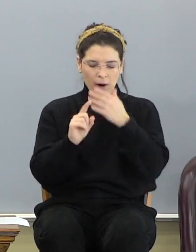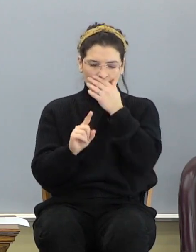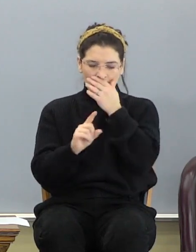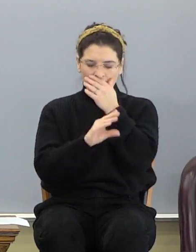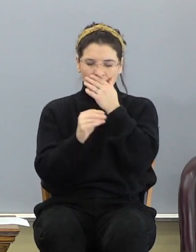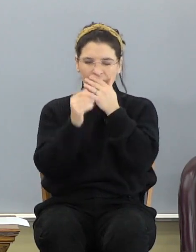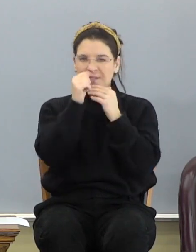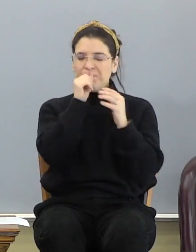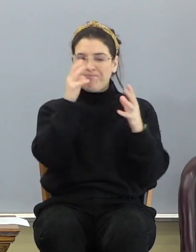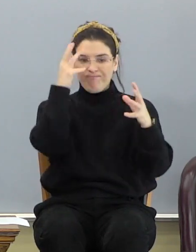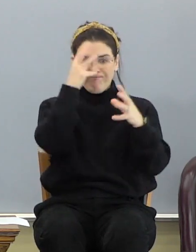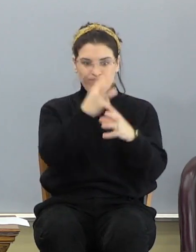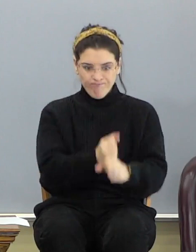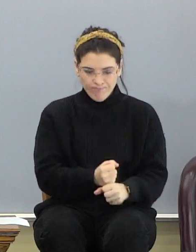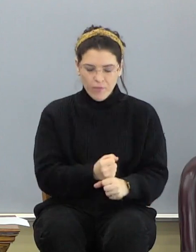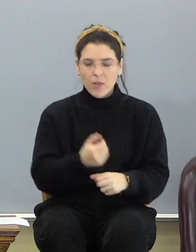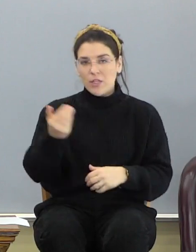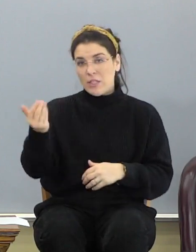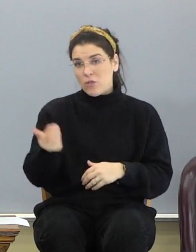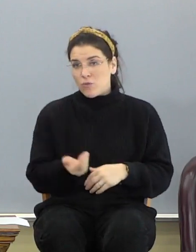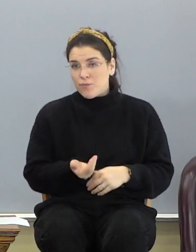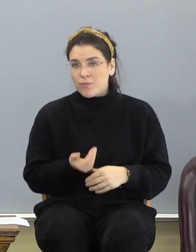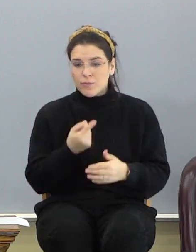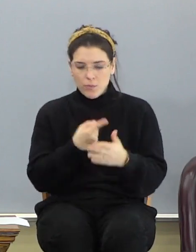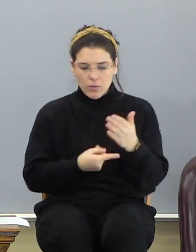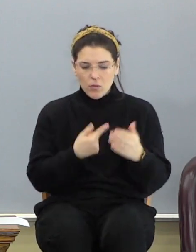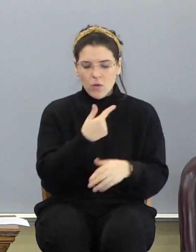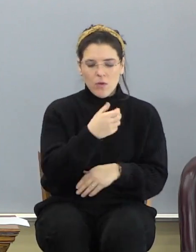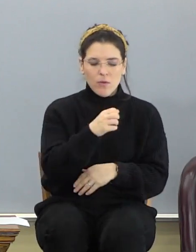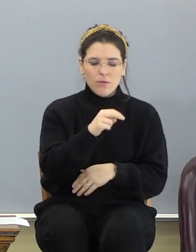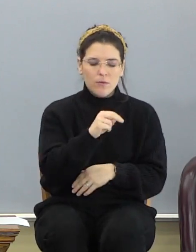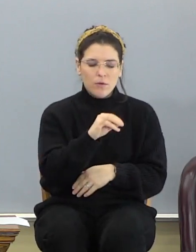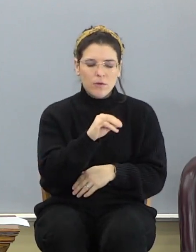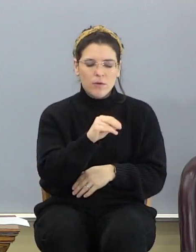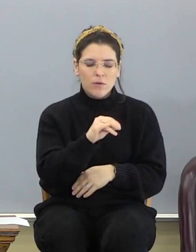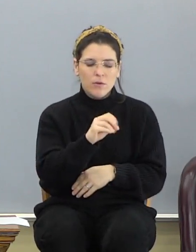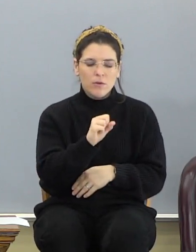summary for them to introduce what the book of Genesis is about.